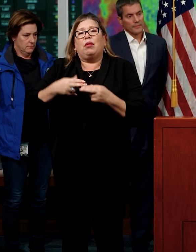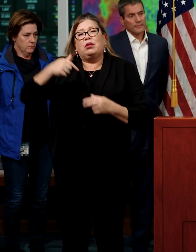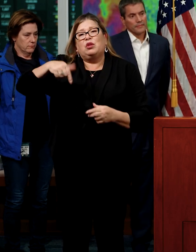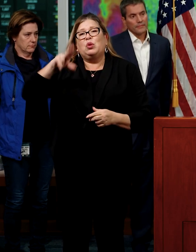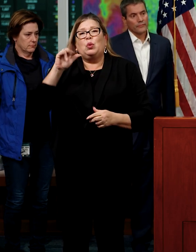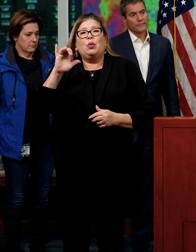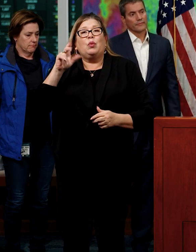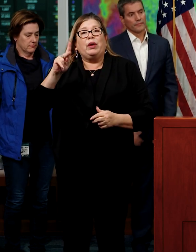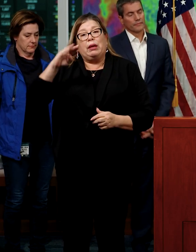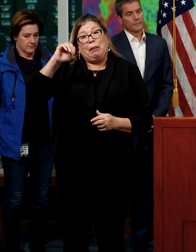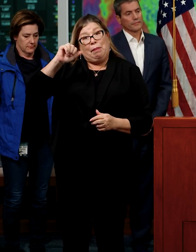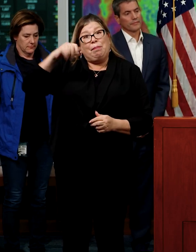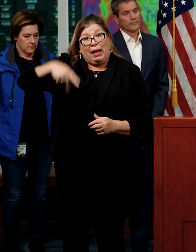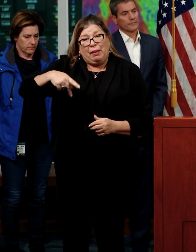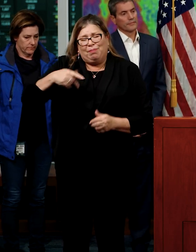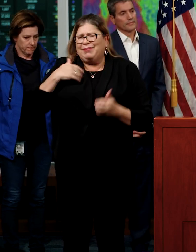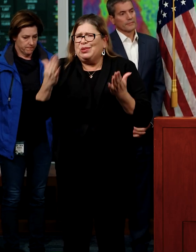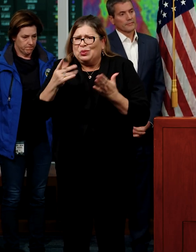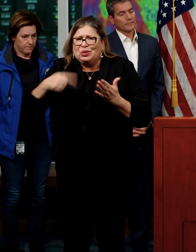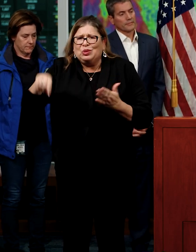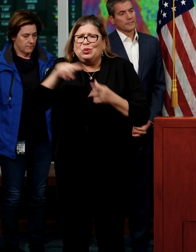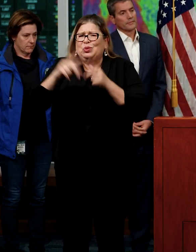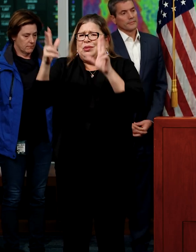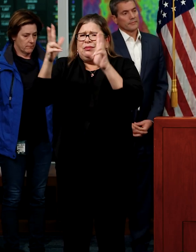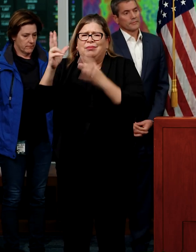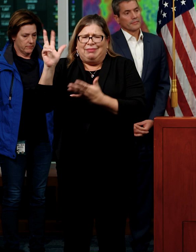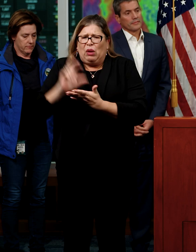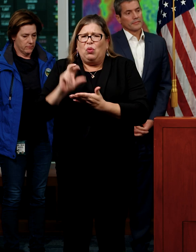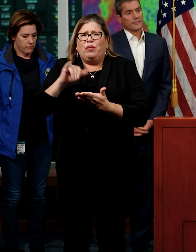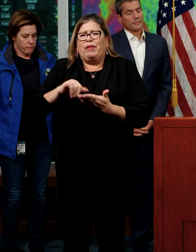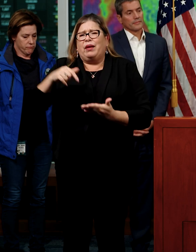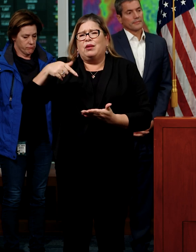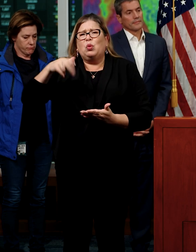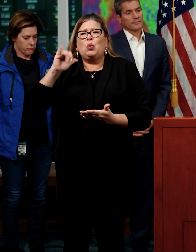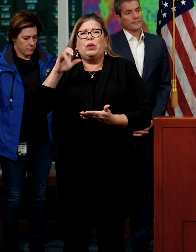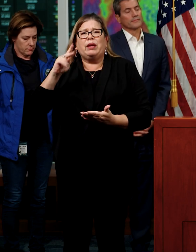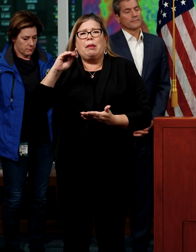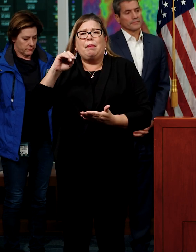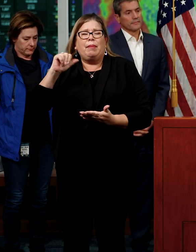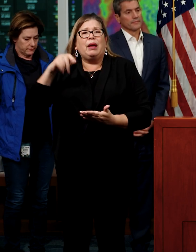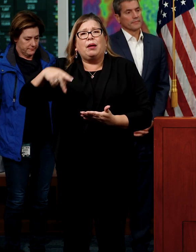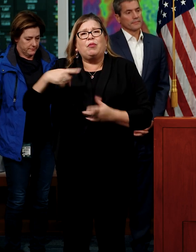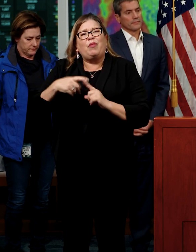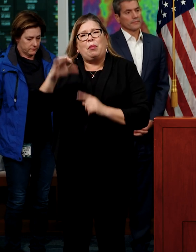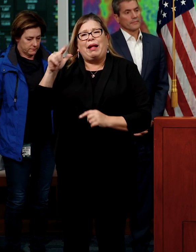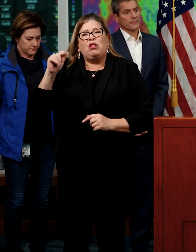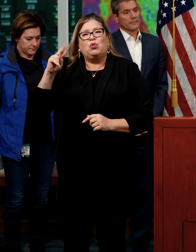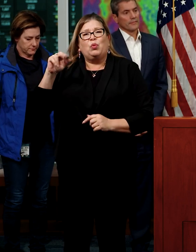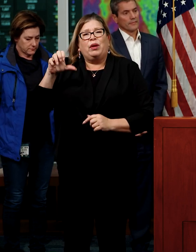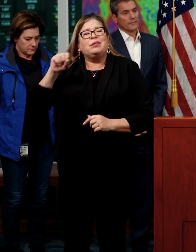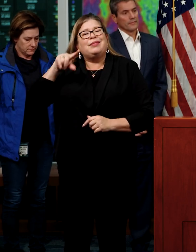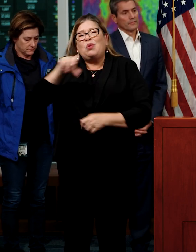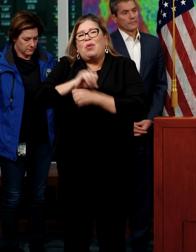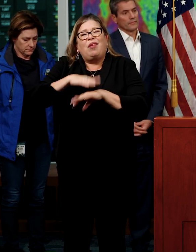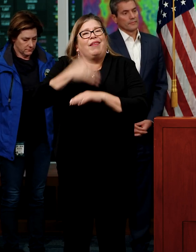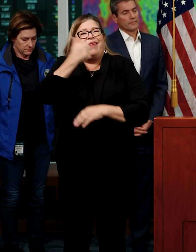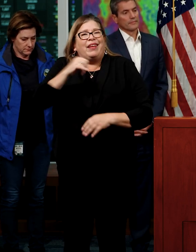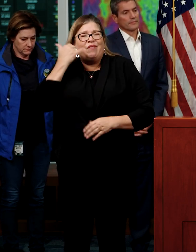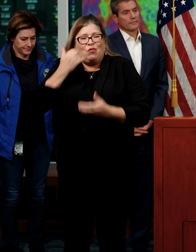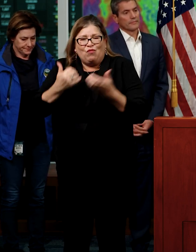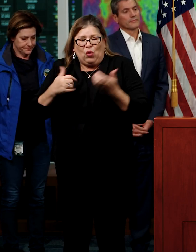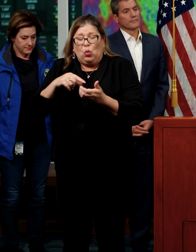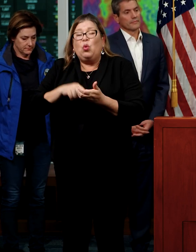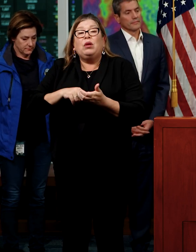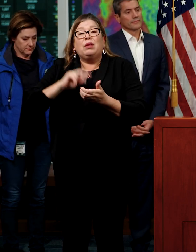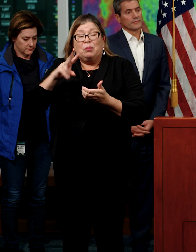Map. I urge everyone to download it. It works on any smartphone. It provides you push